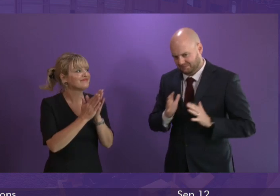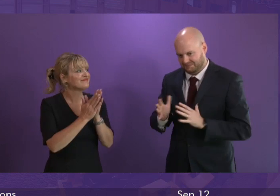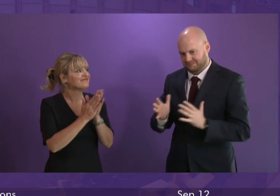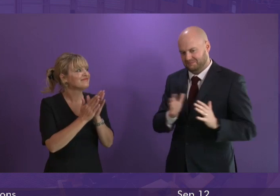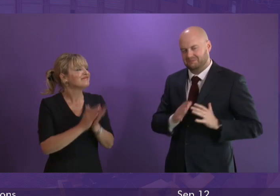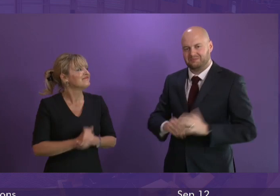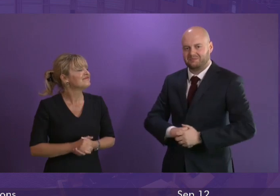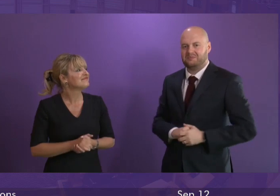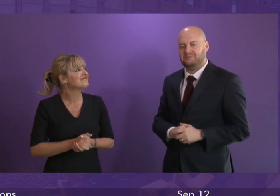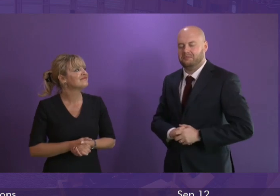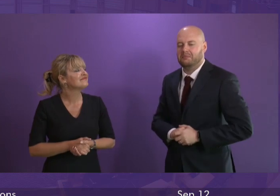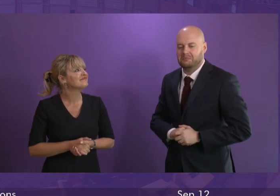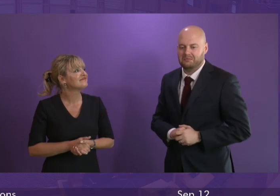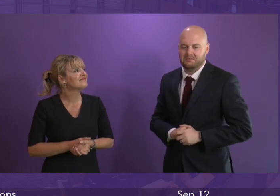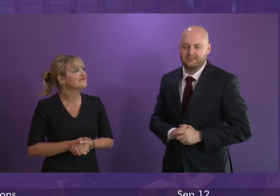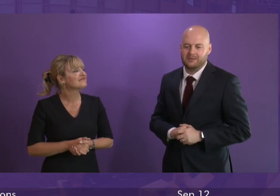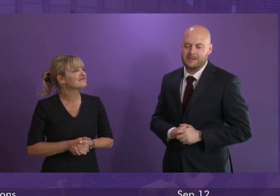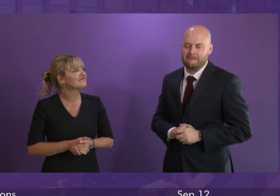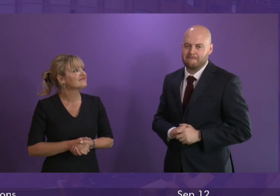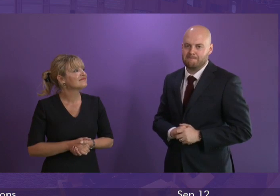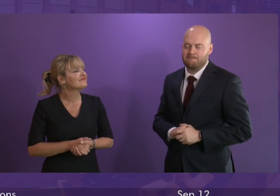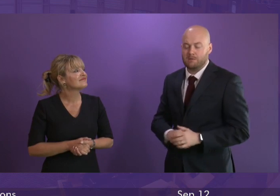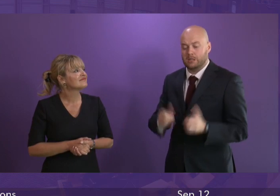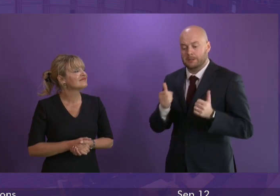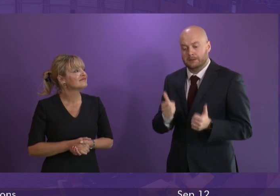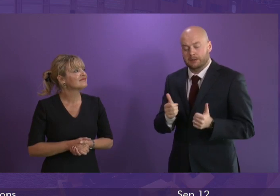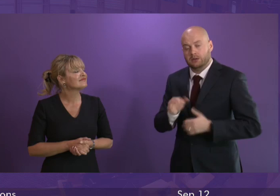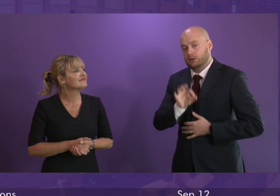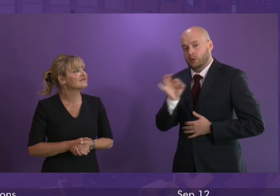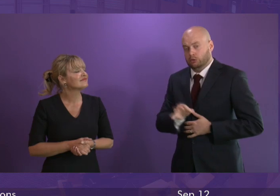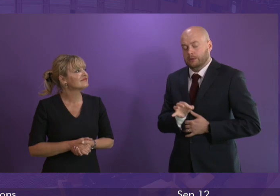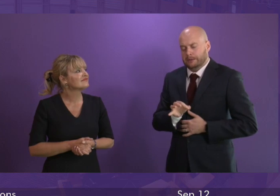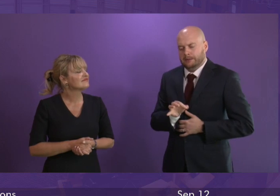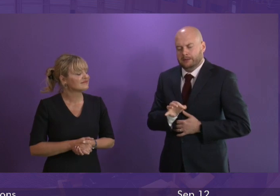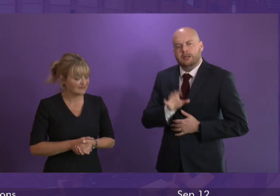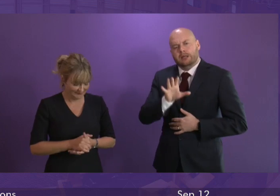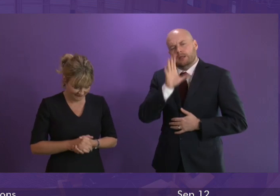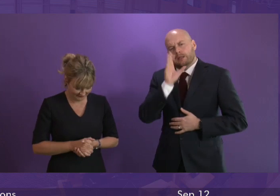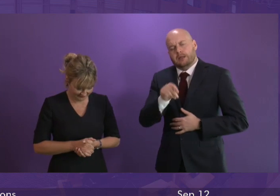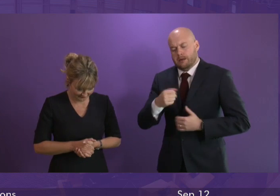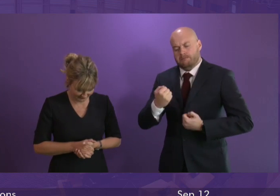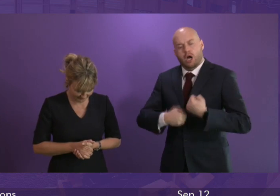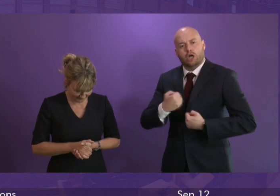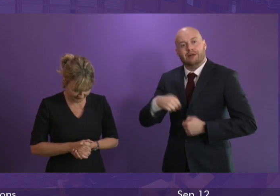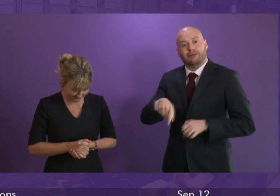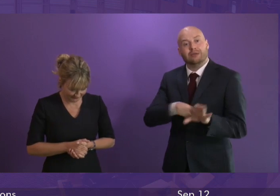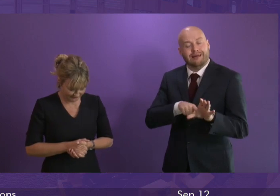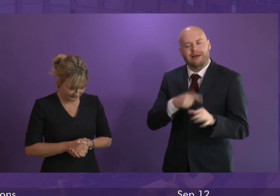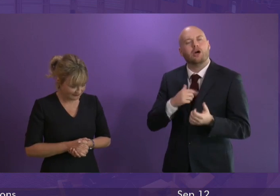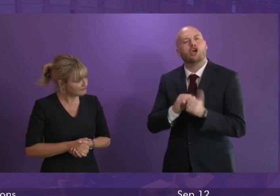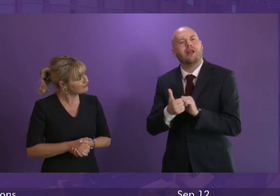Thank you. In March of this year, my colleague Daniel Johnson